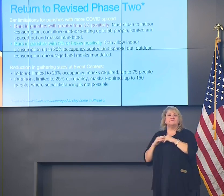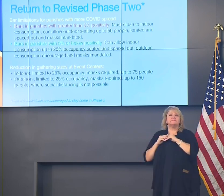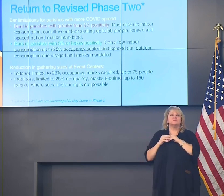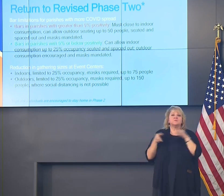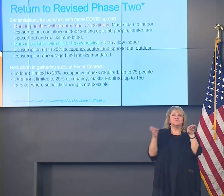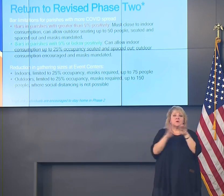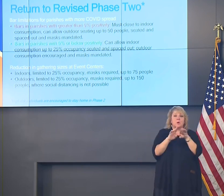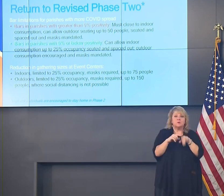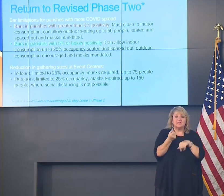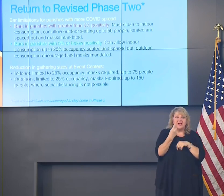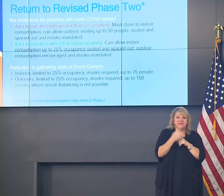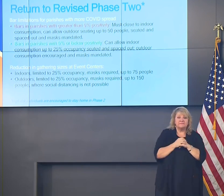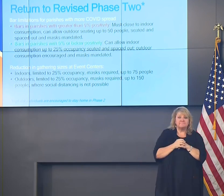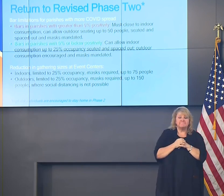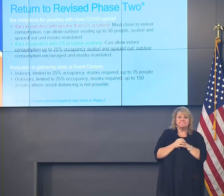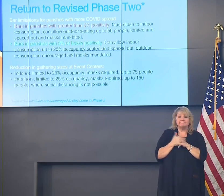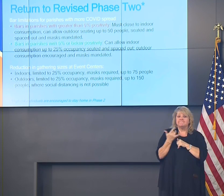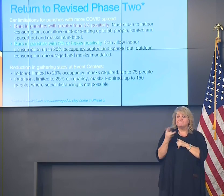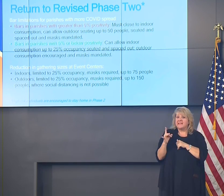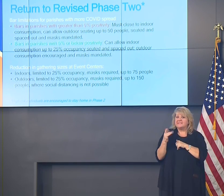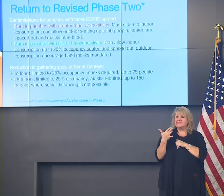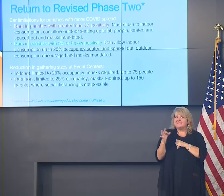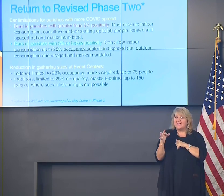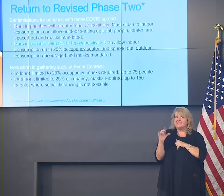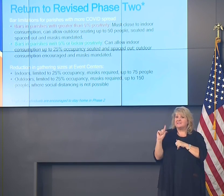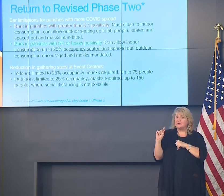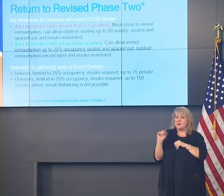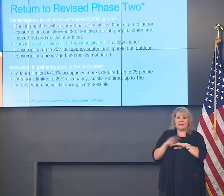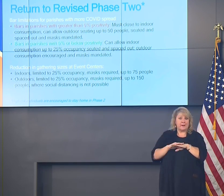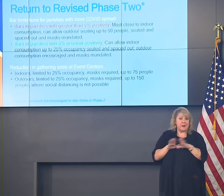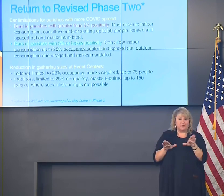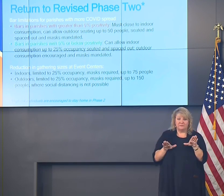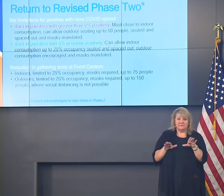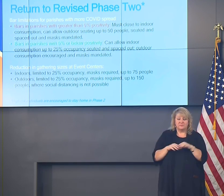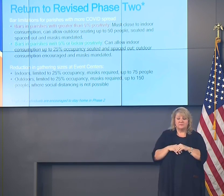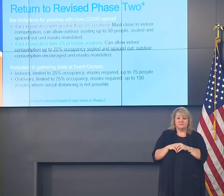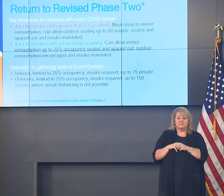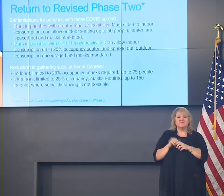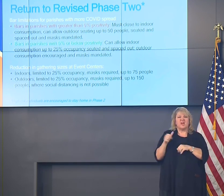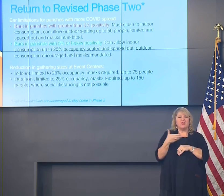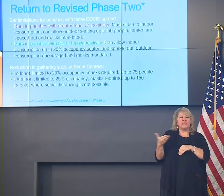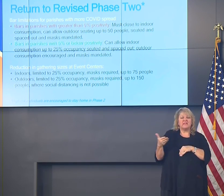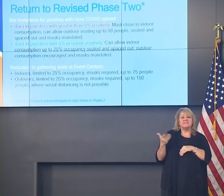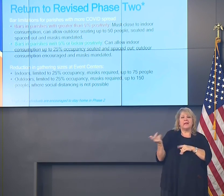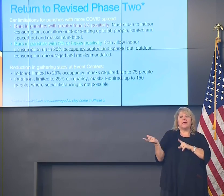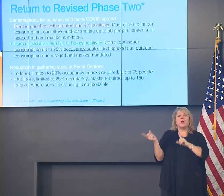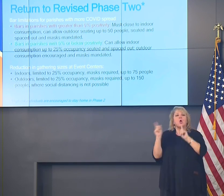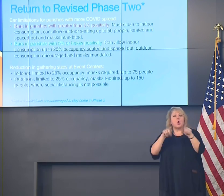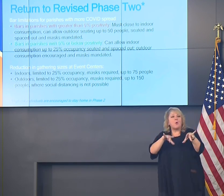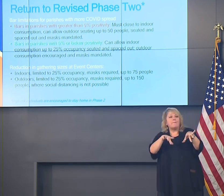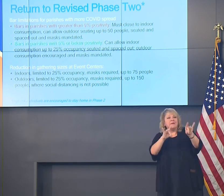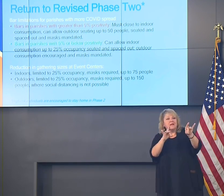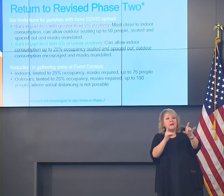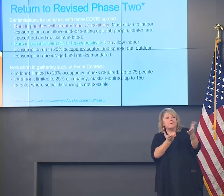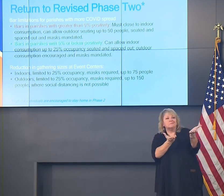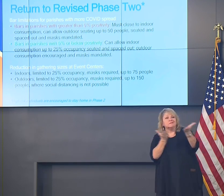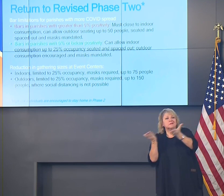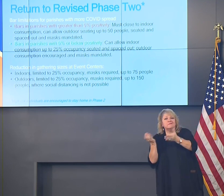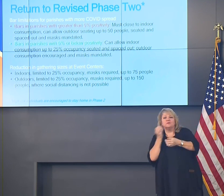19, 20-year-olds, and so forth. All the other things remain in place. Obviously, takeout and delivery will remain available.